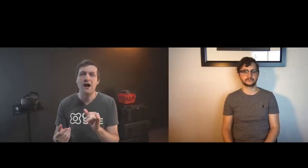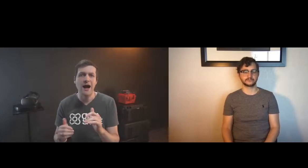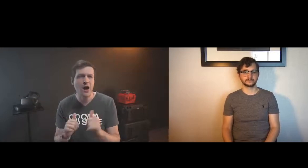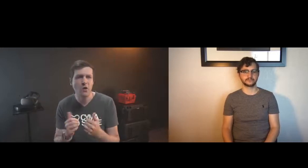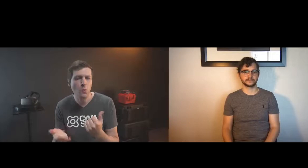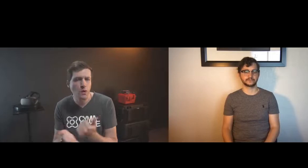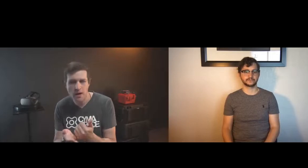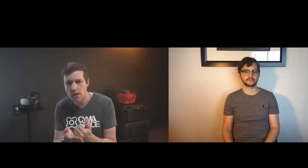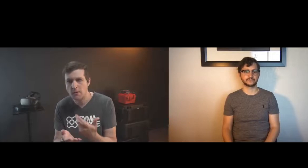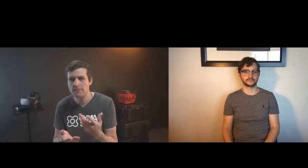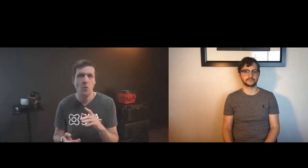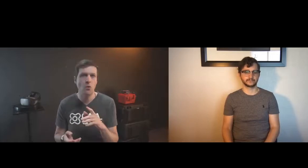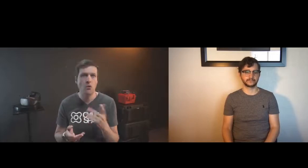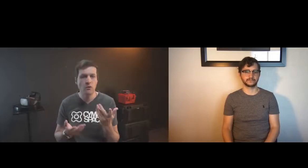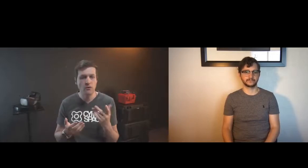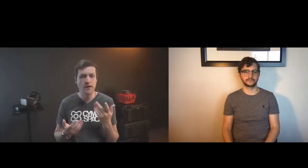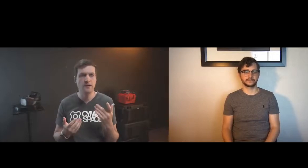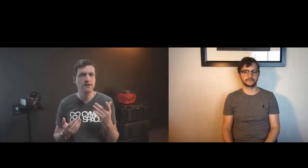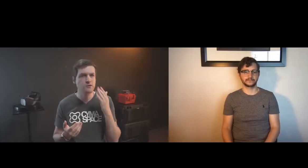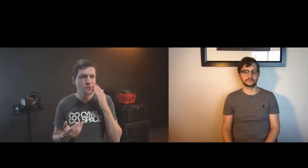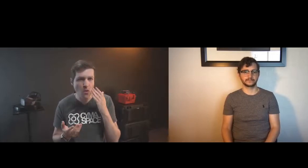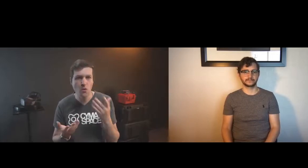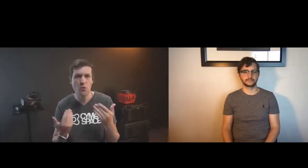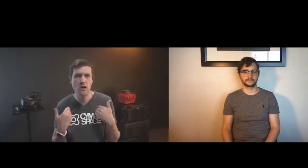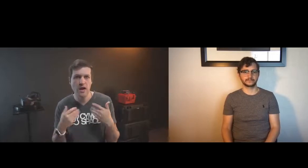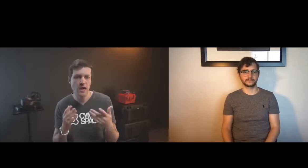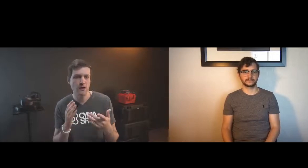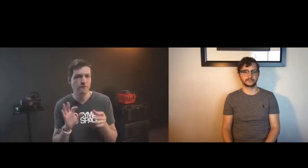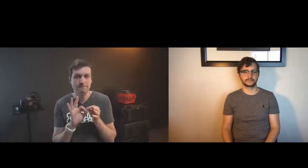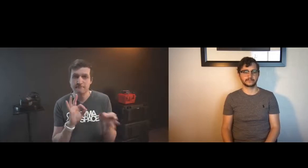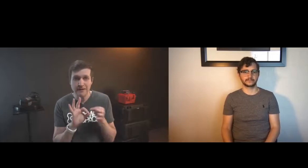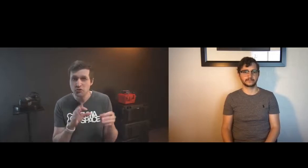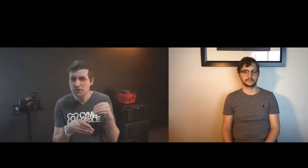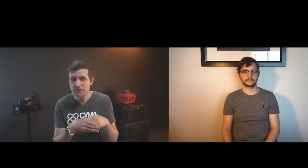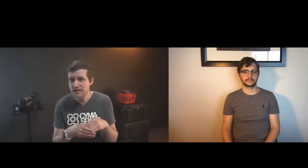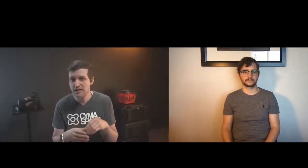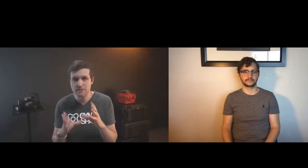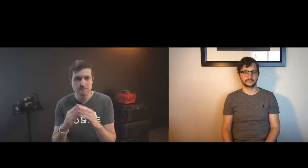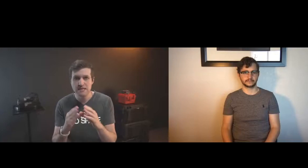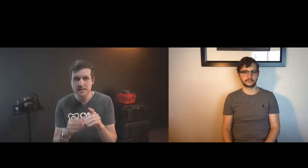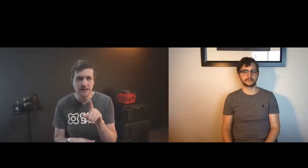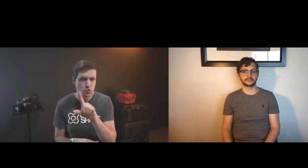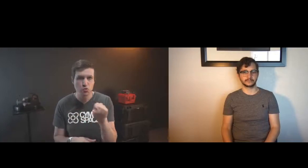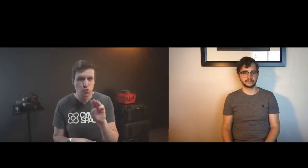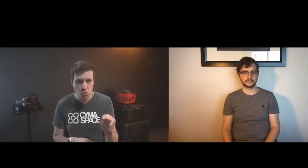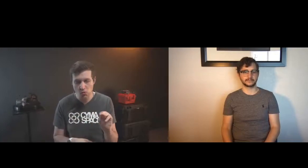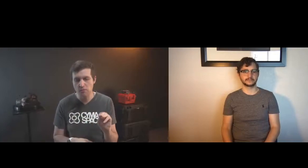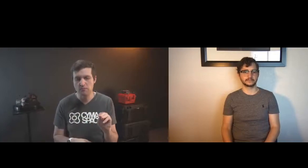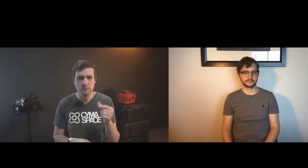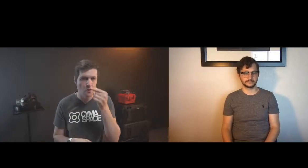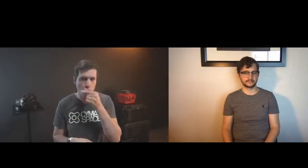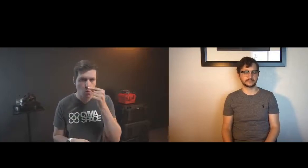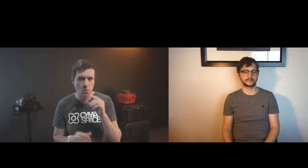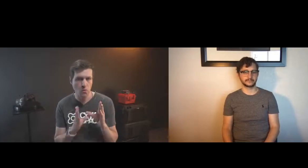are seemingly a little bit more understanding and empathetic and a little bit more ready to actually be helpful we have